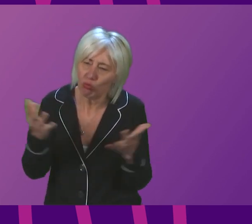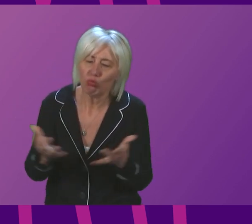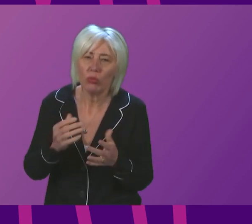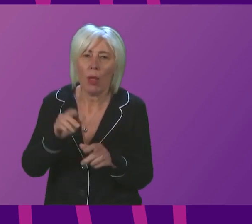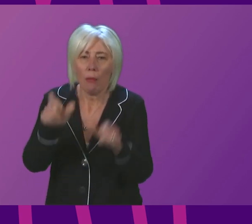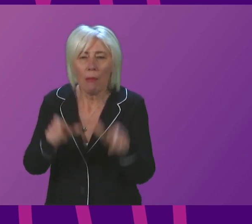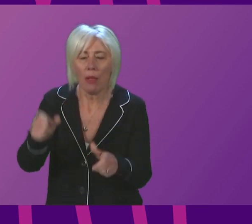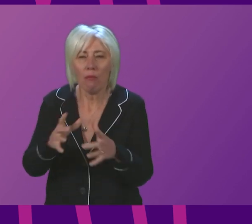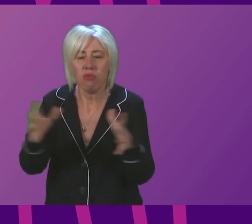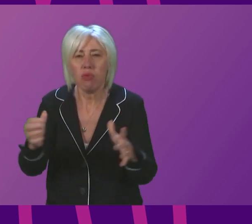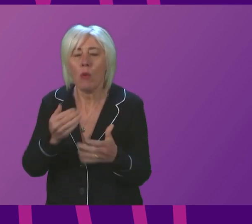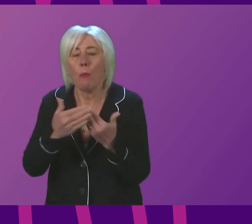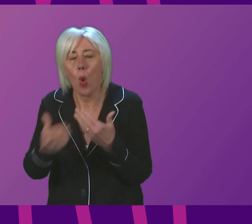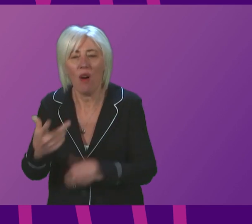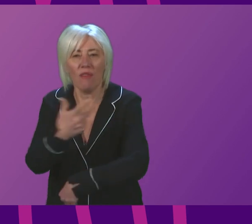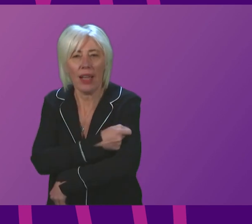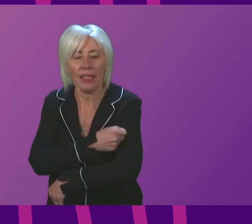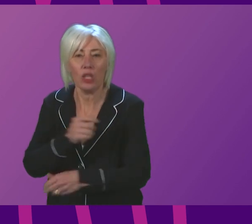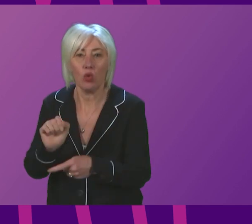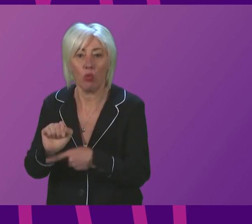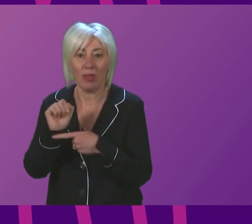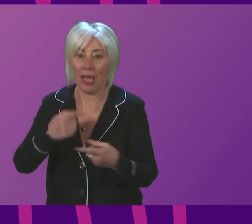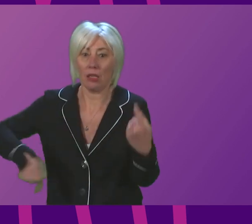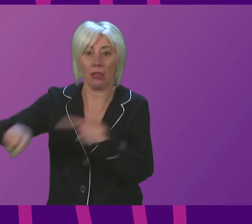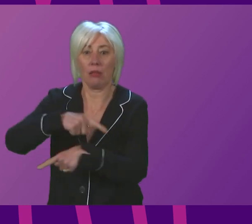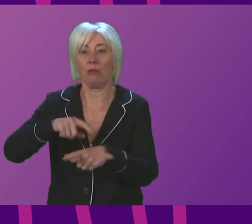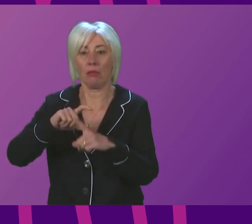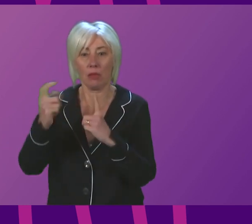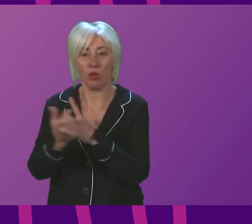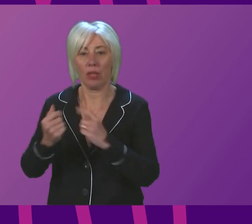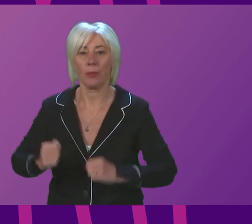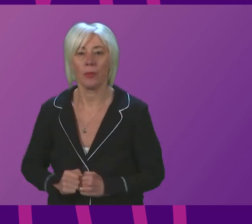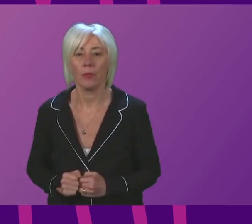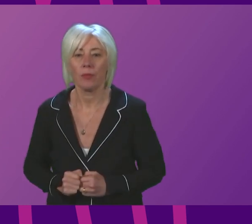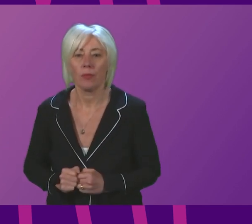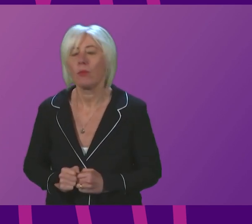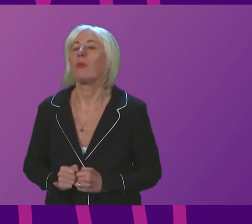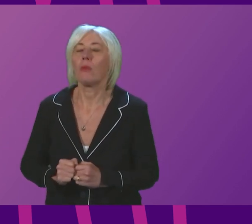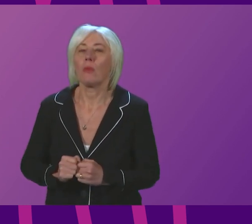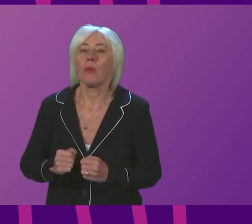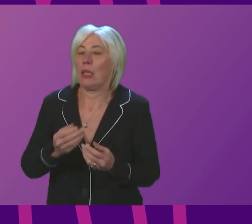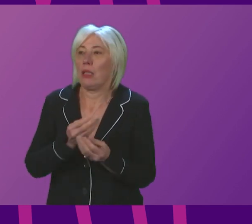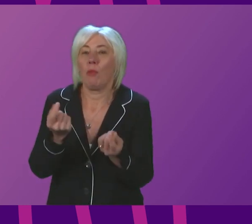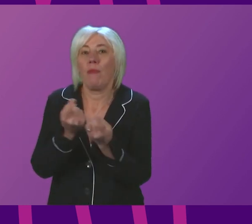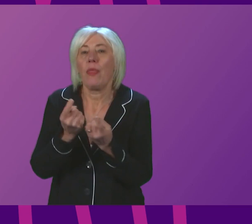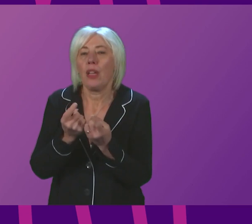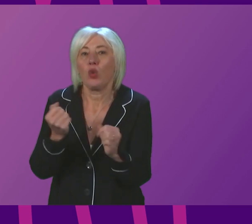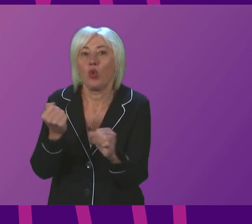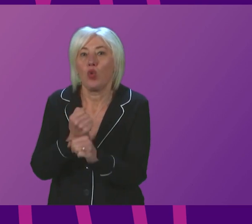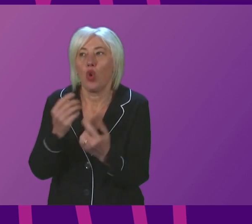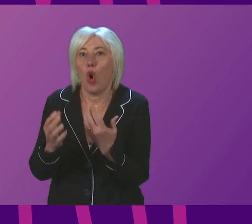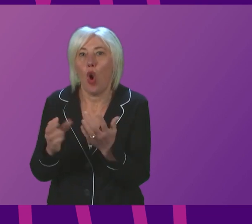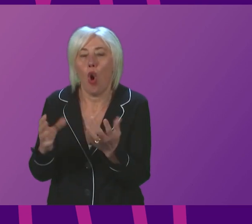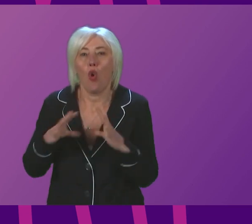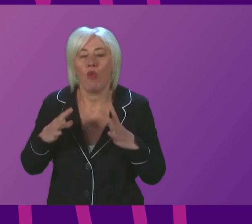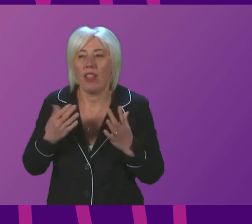NHS and wider society? First Minister. Well, I have already set out today some of the steps we are taking to generate additional demand,